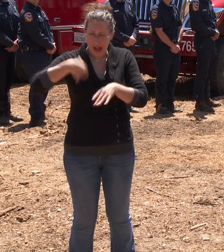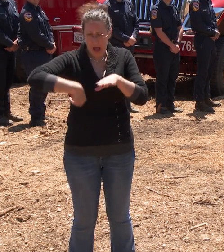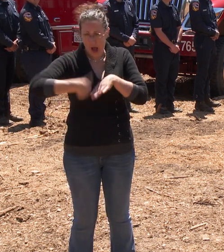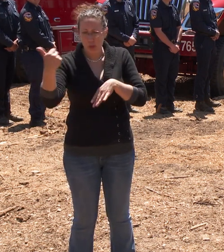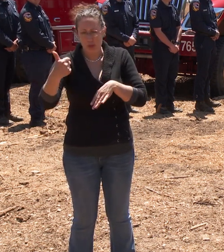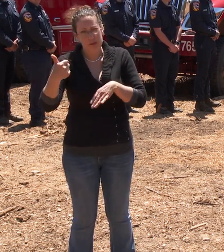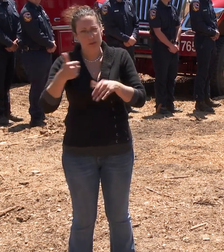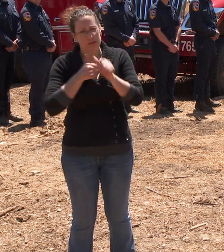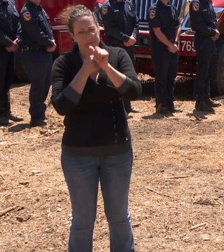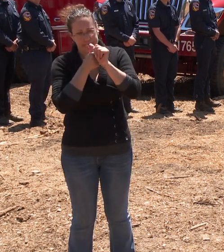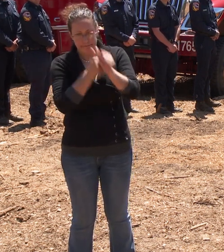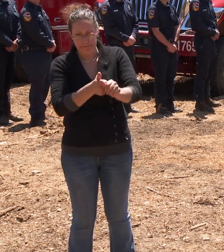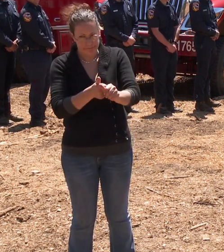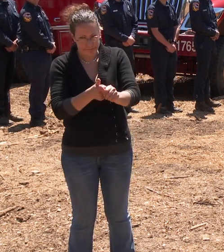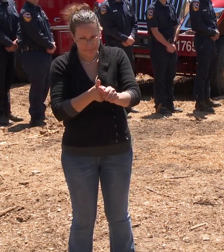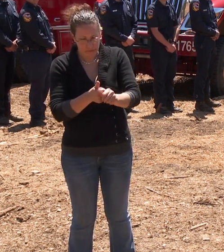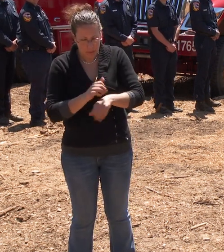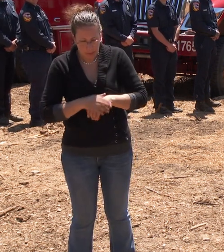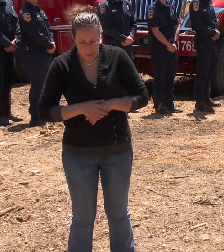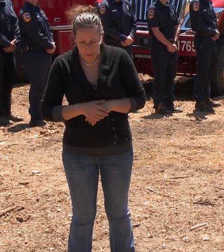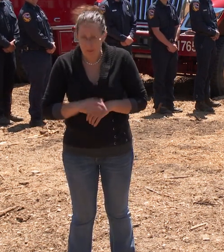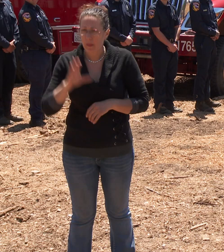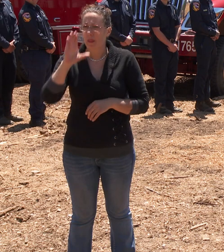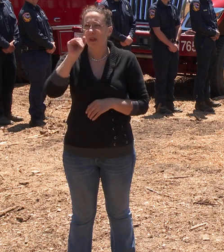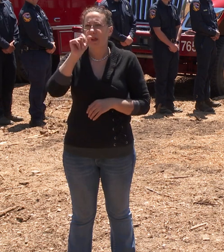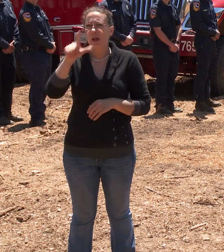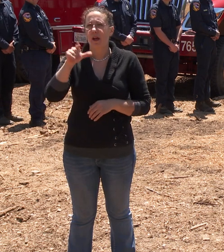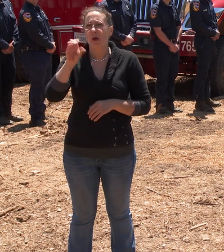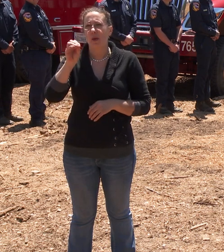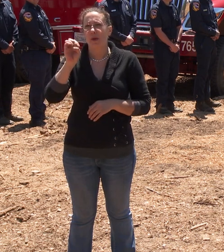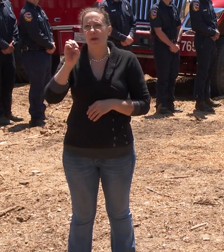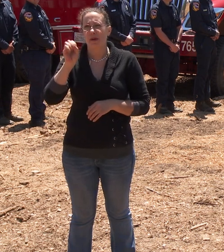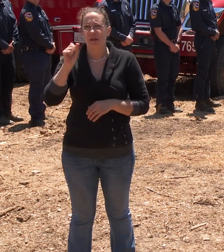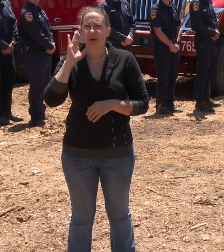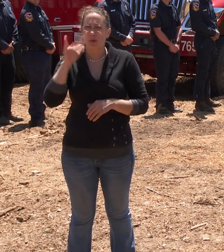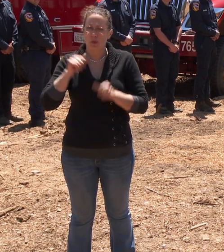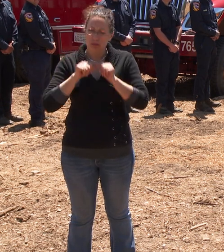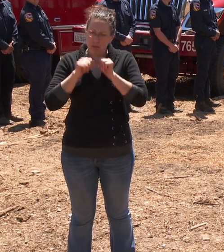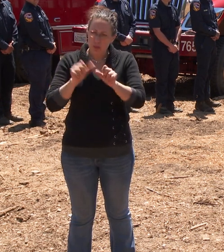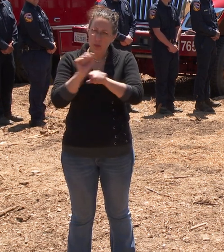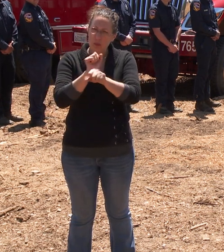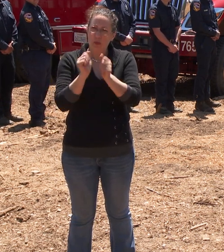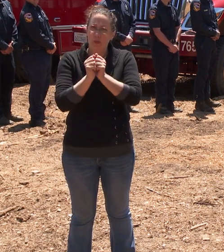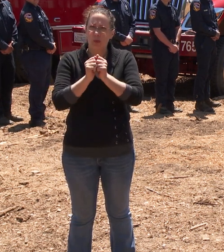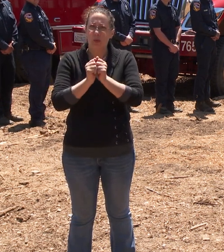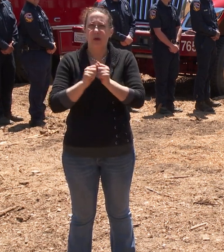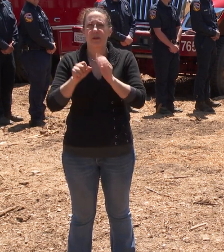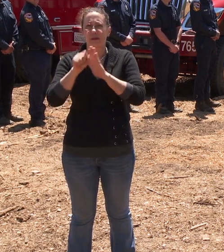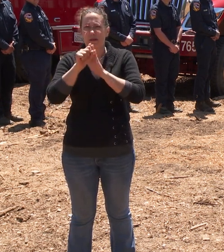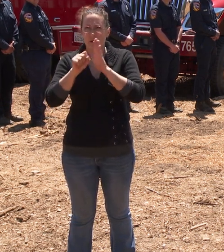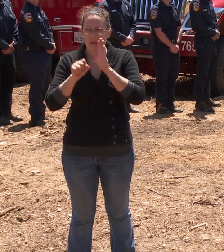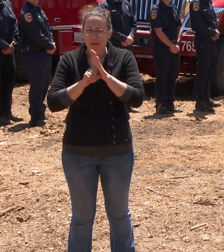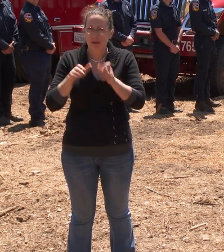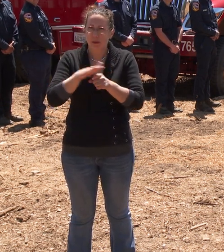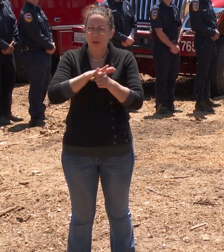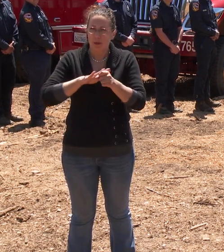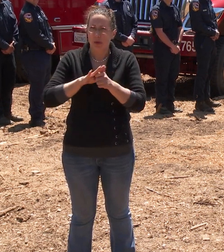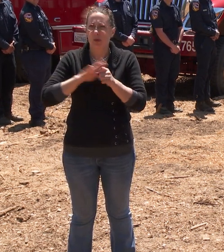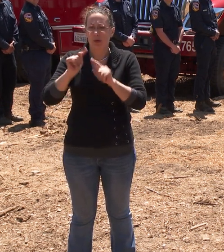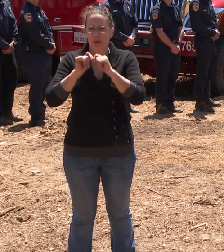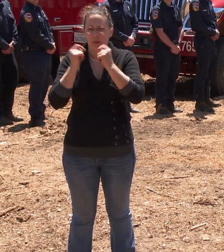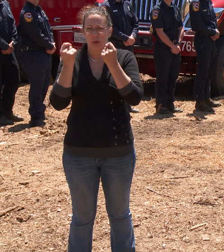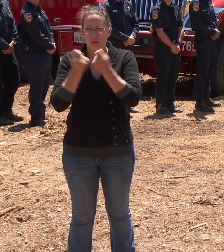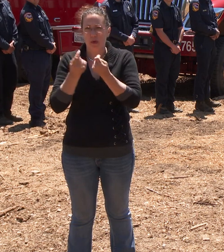Cal OES will continue to work with our local, state, federal and tribal partners to ensure Californians stay